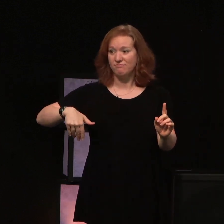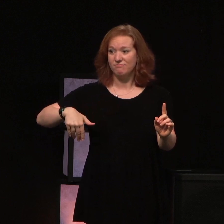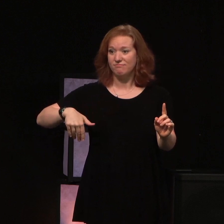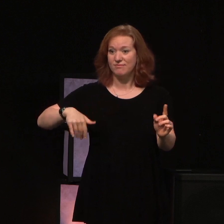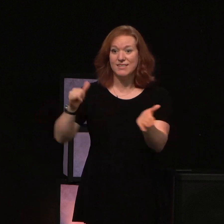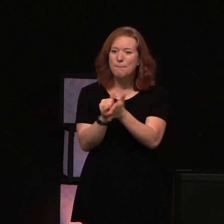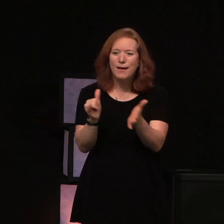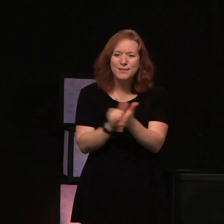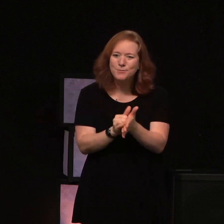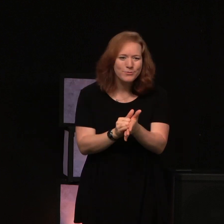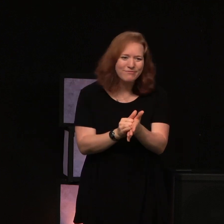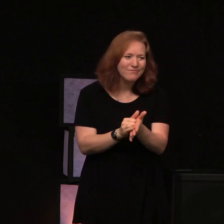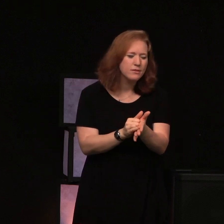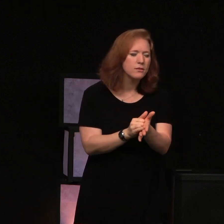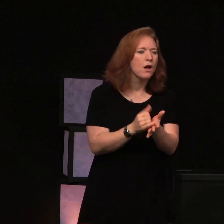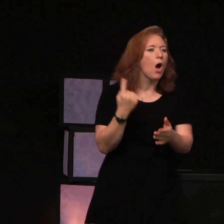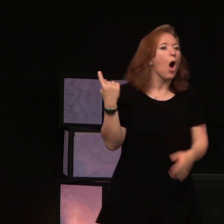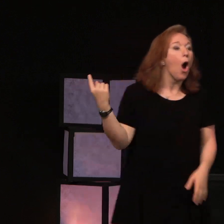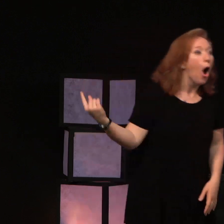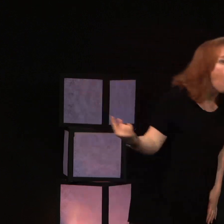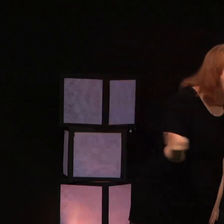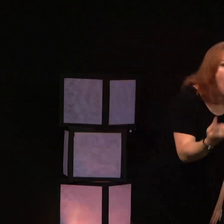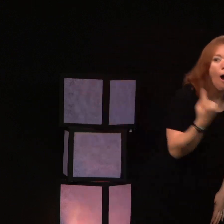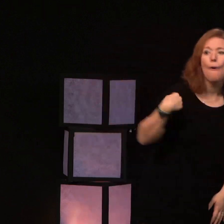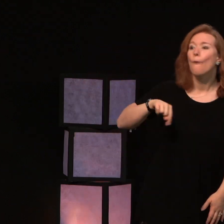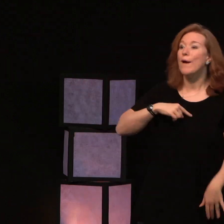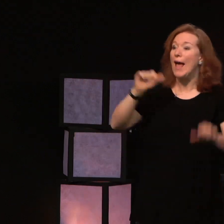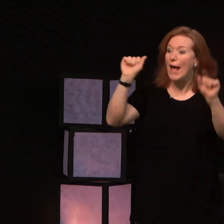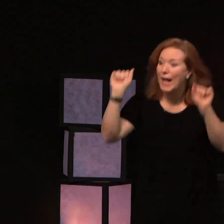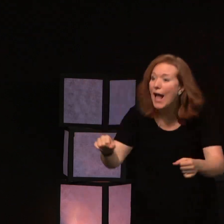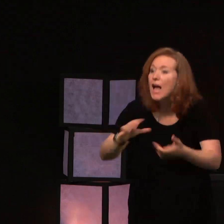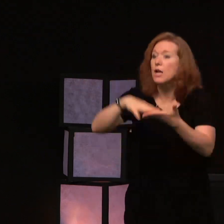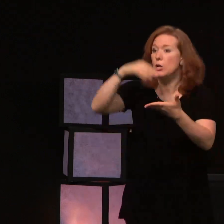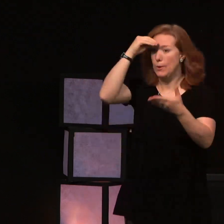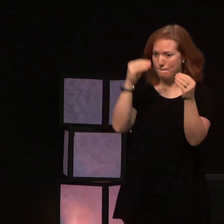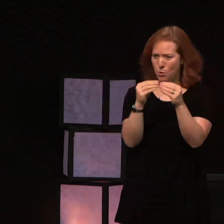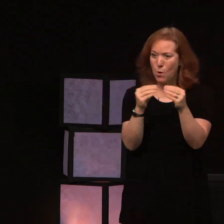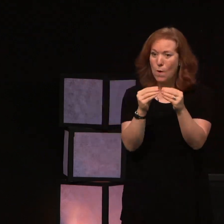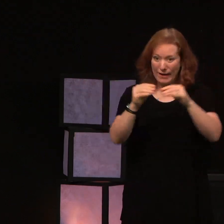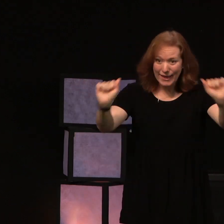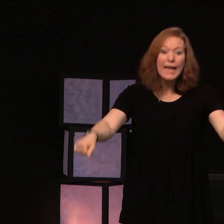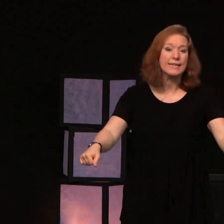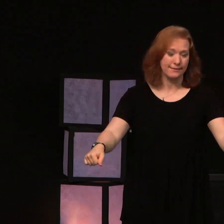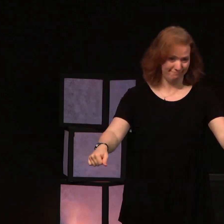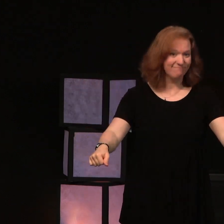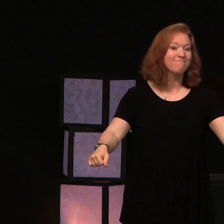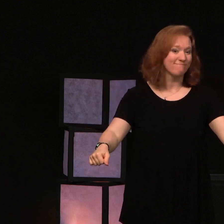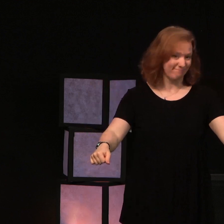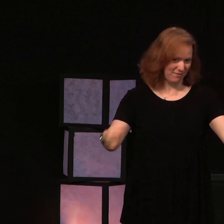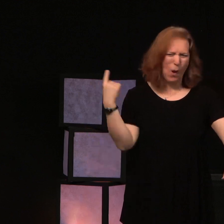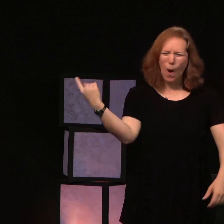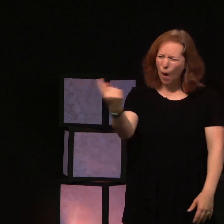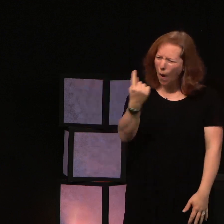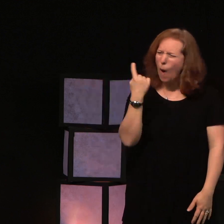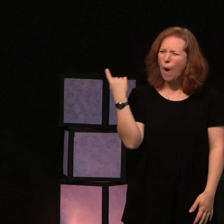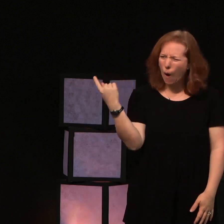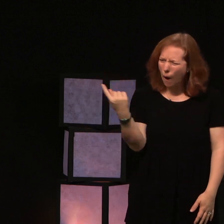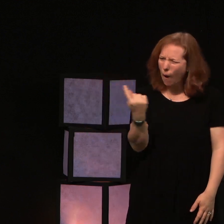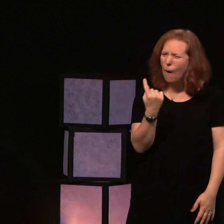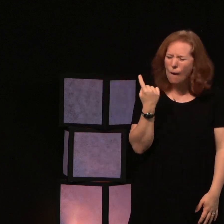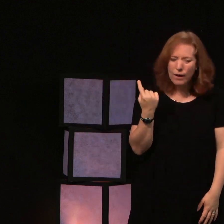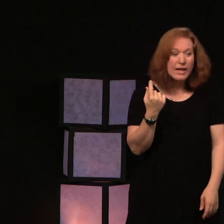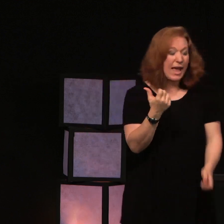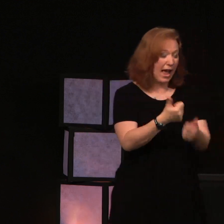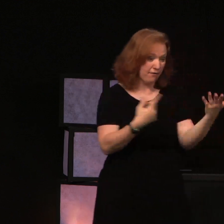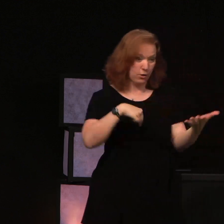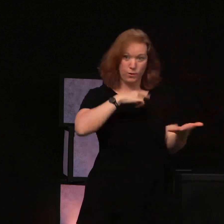There's always room for us to deepen our relationship with the Father. You have not, we have only scratched the surface of who